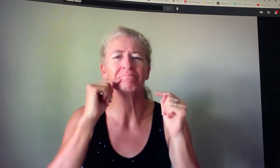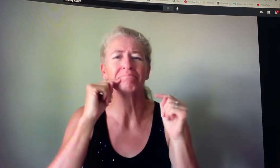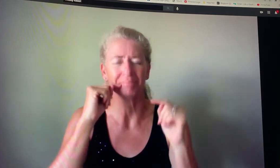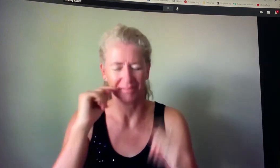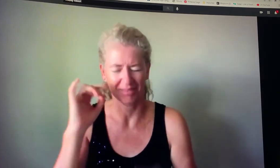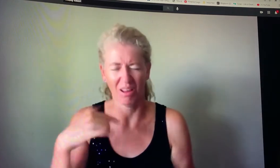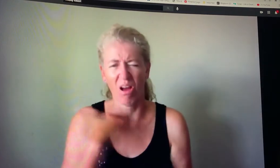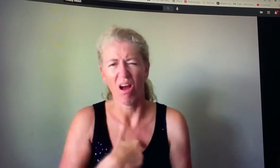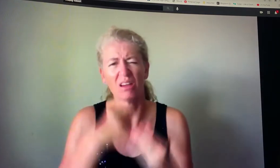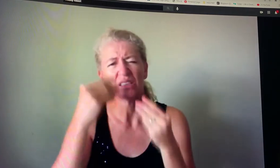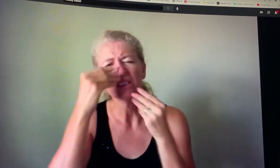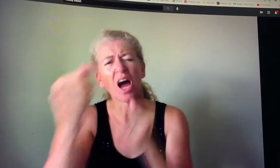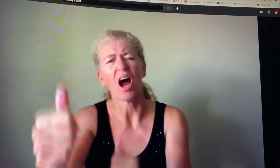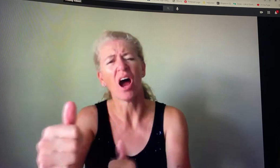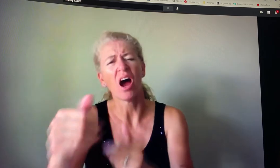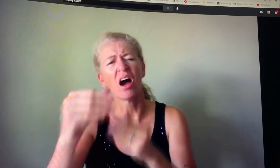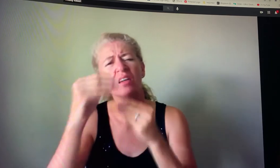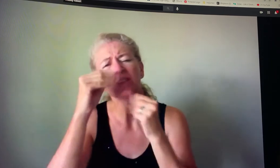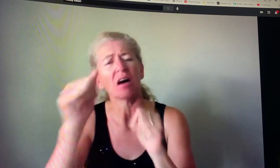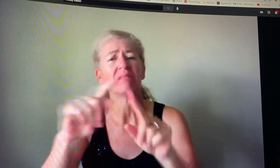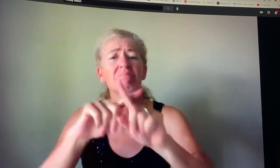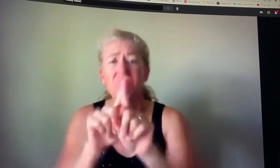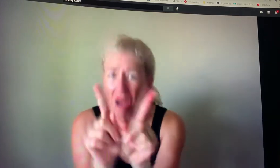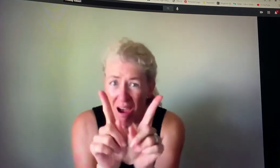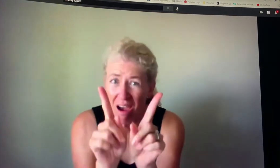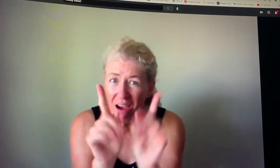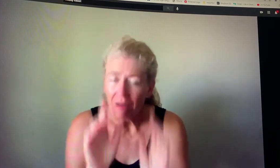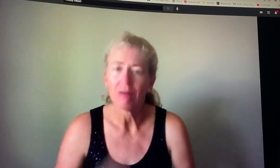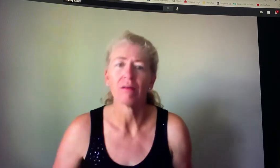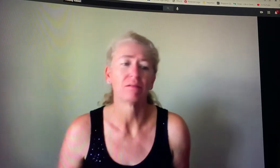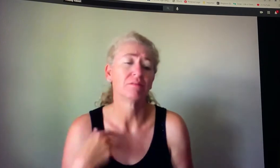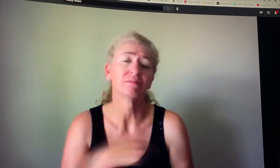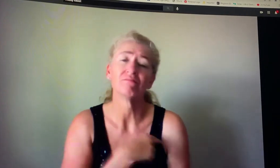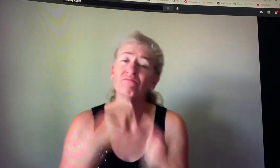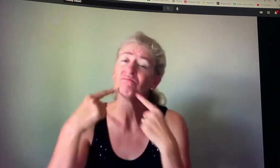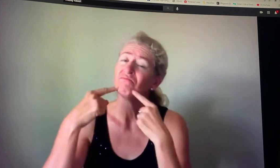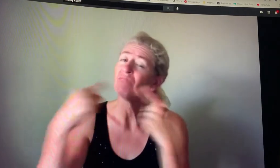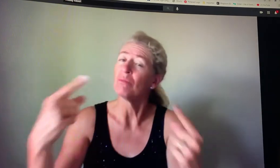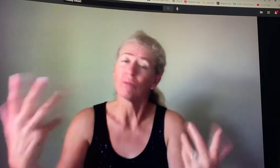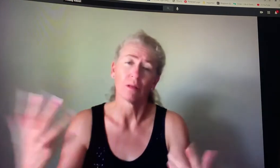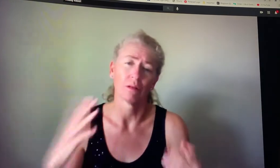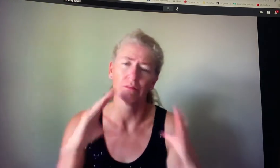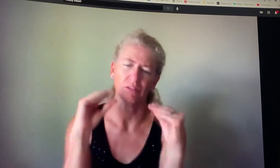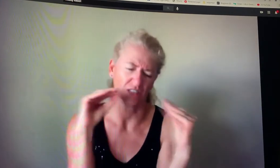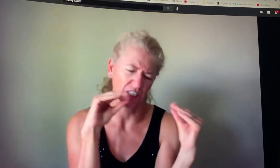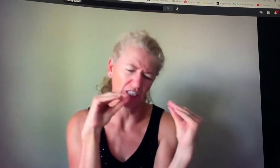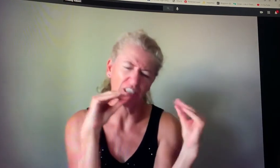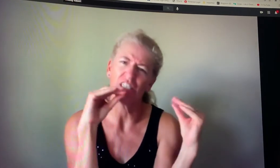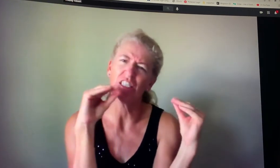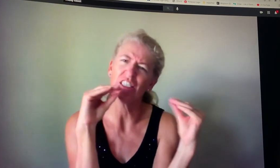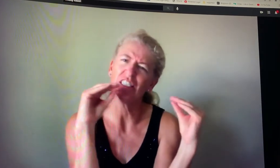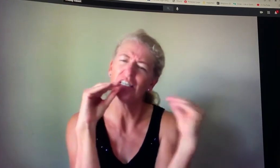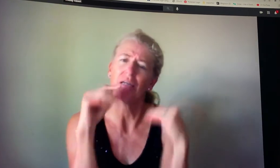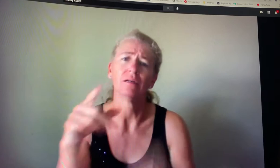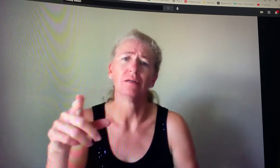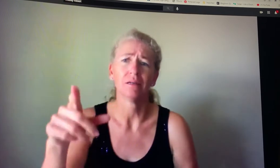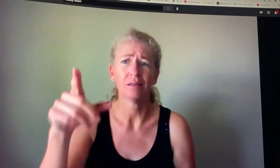because his eyes would squint just a little bit with a little glimmer in him and the mustache would quiver just the slightest amount